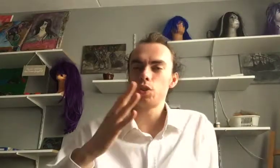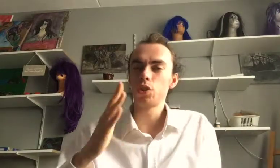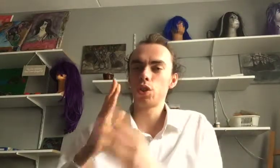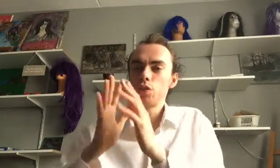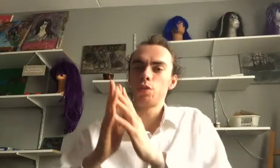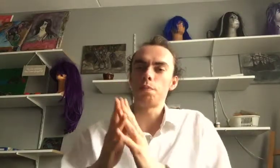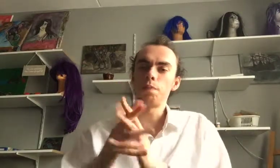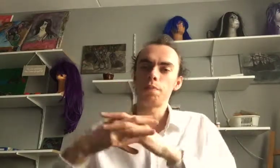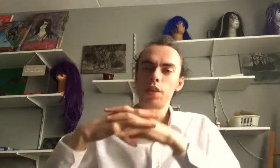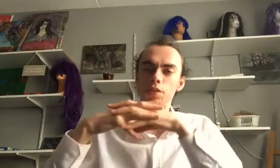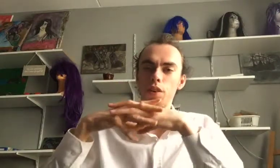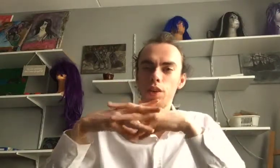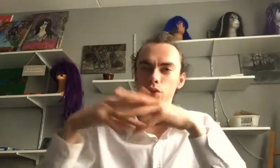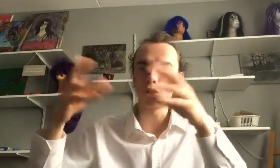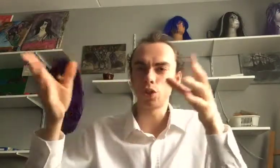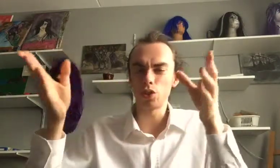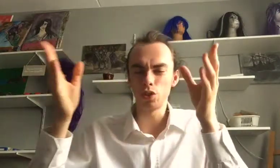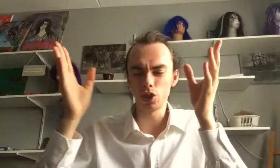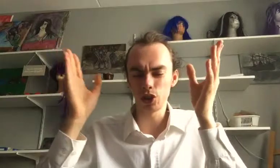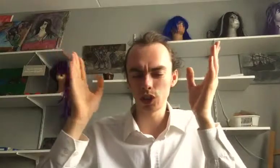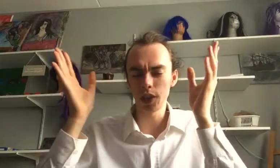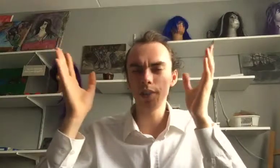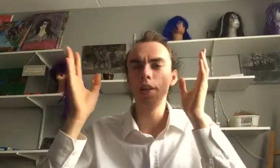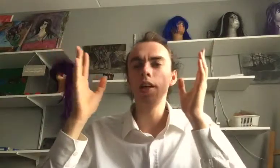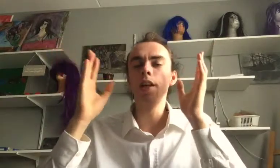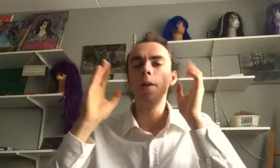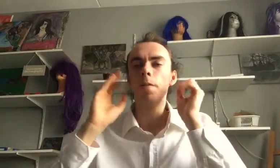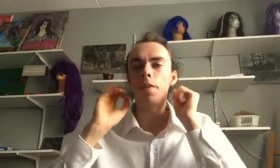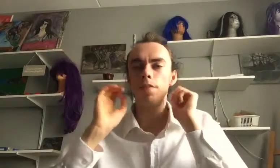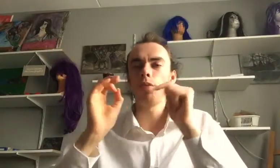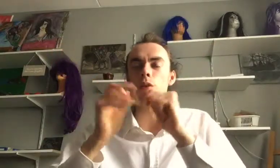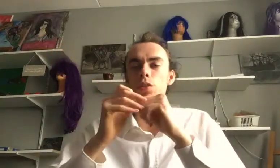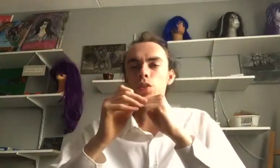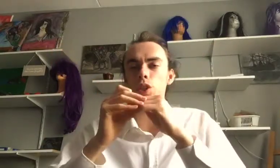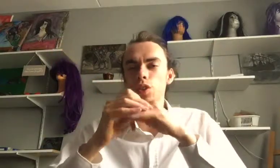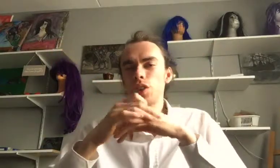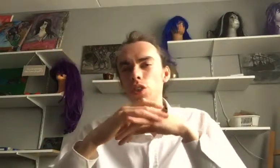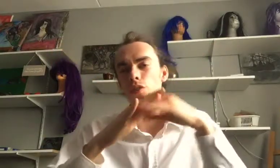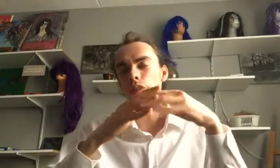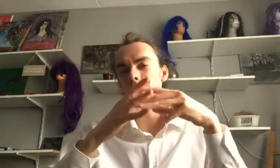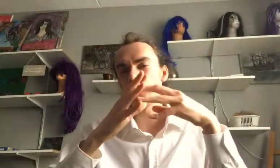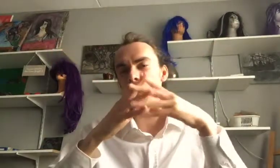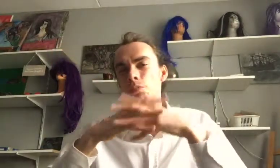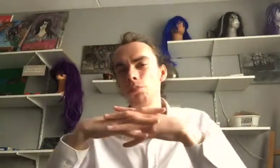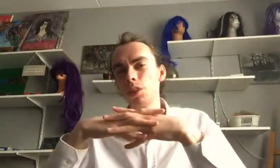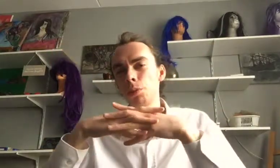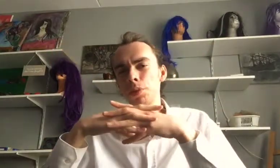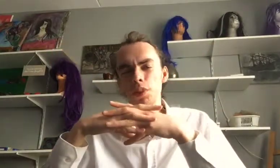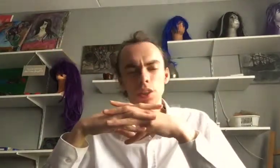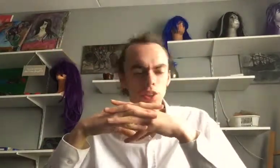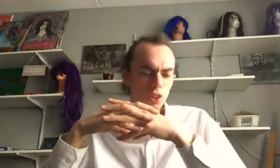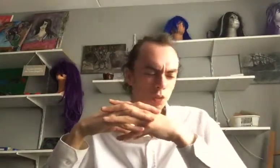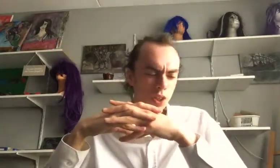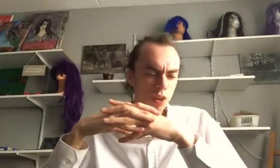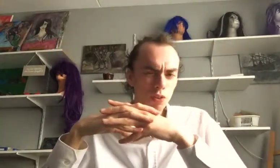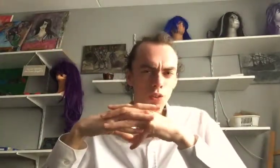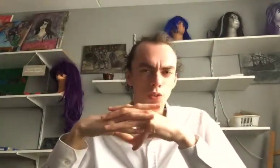So, if I, so just say, if you want to cure yourself from cancer, it's pretty logical what you have to do.